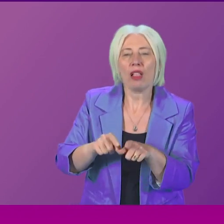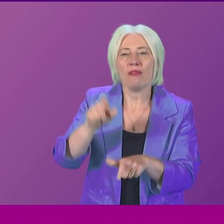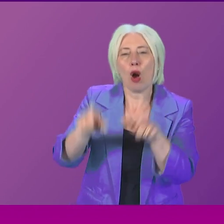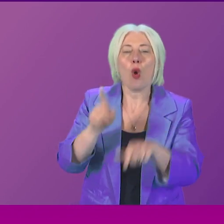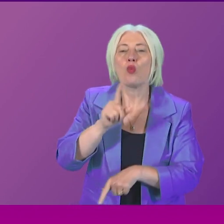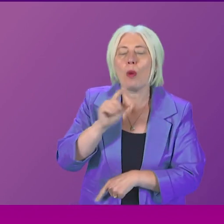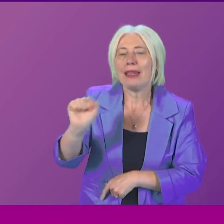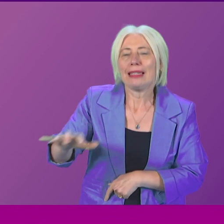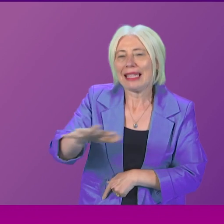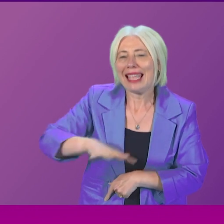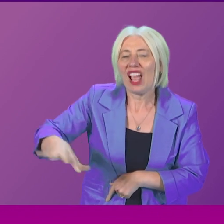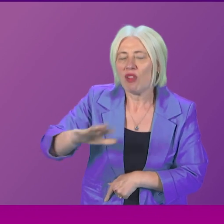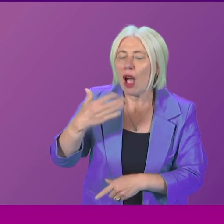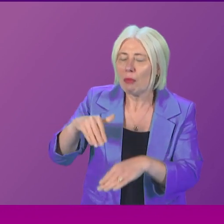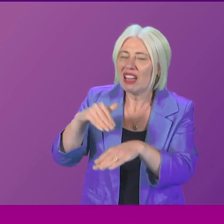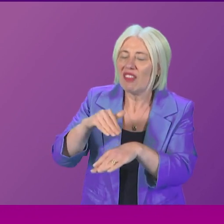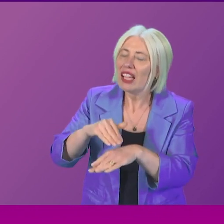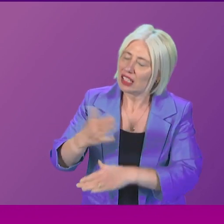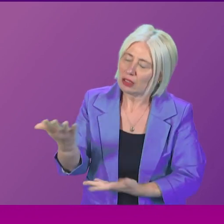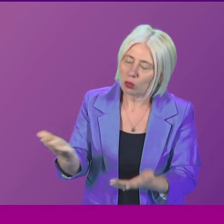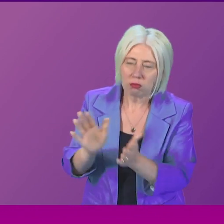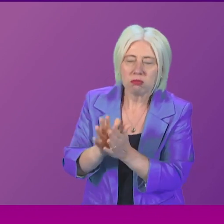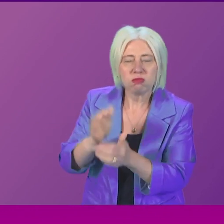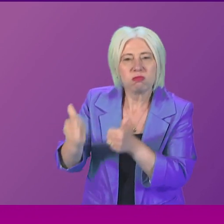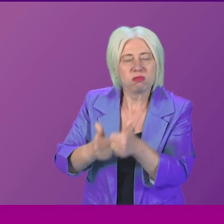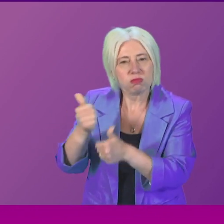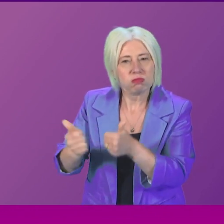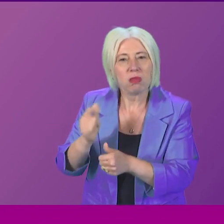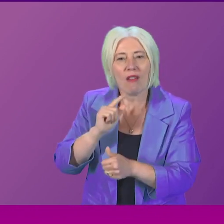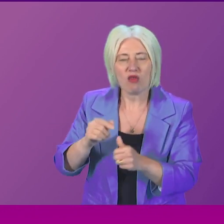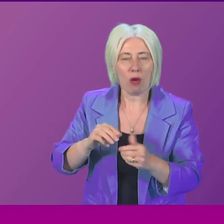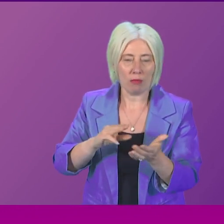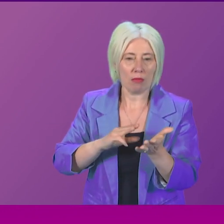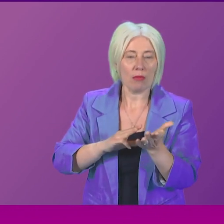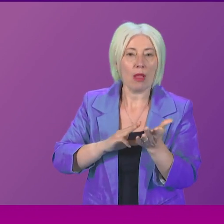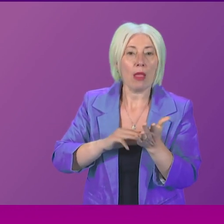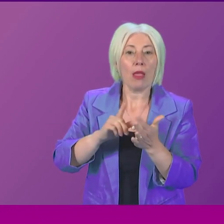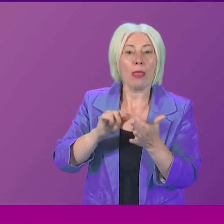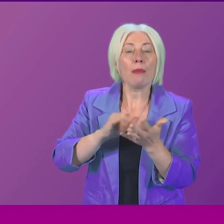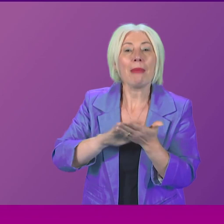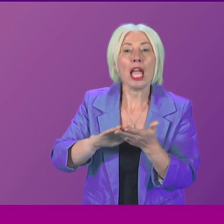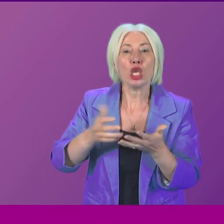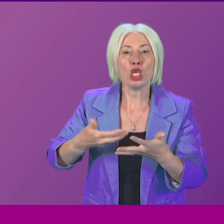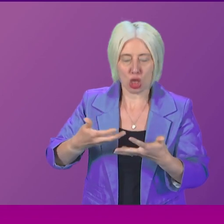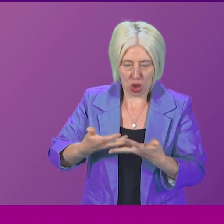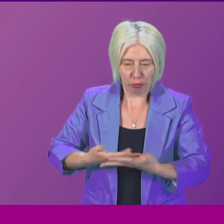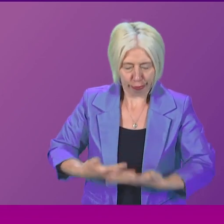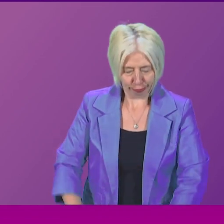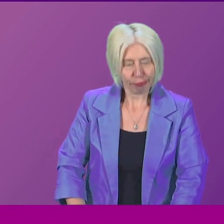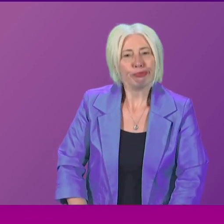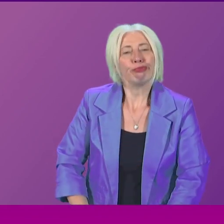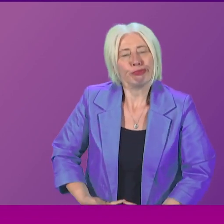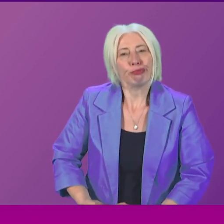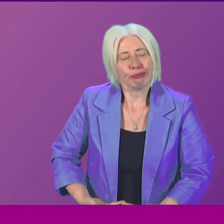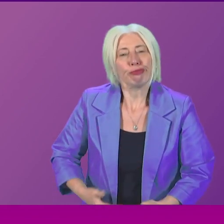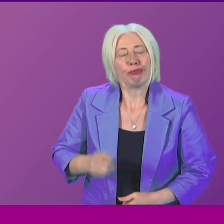who have been affected by the implantation of transvaginal mesh. I think for me